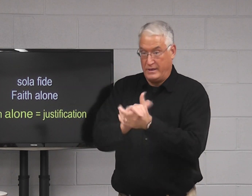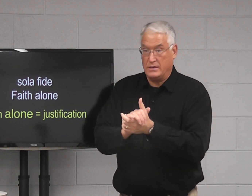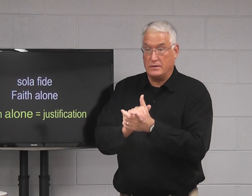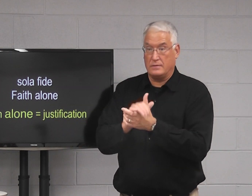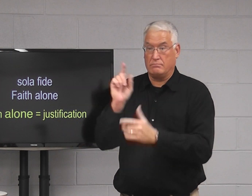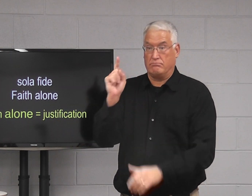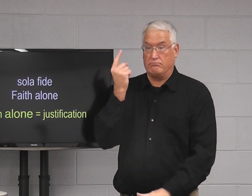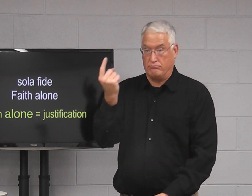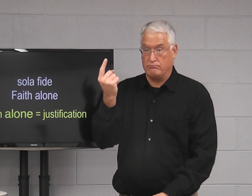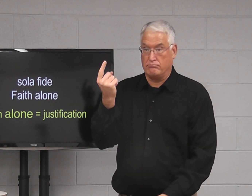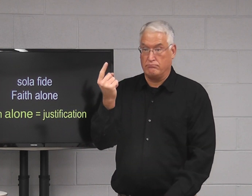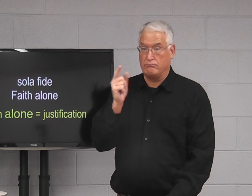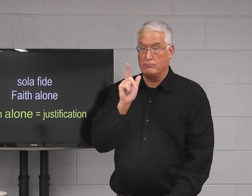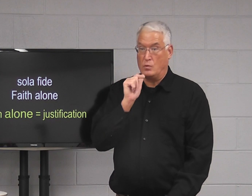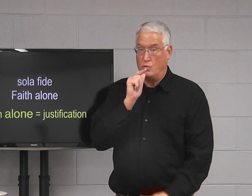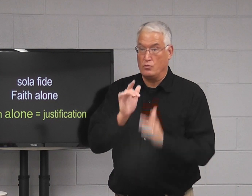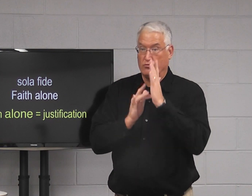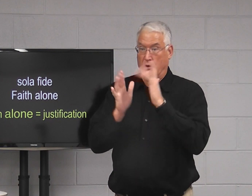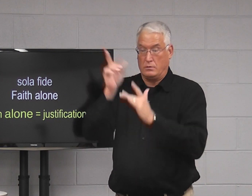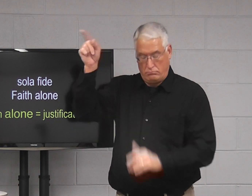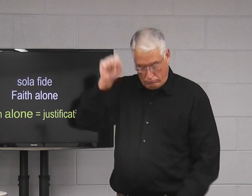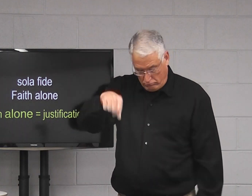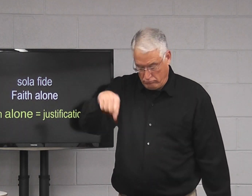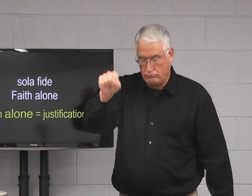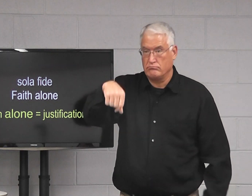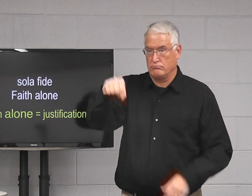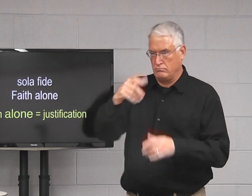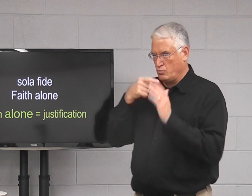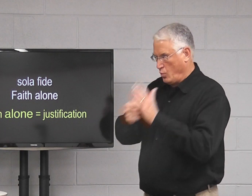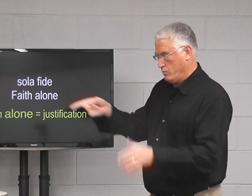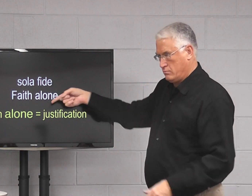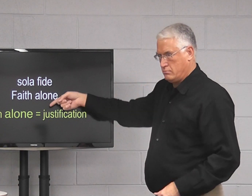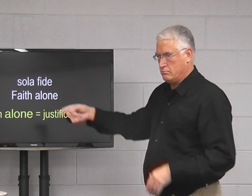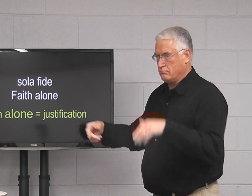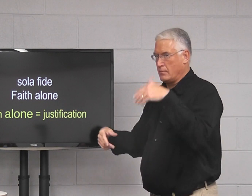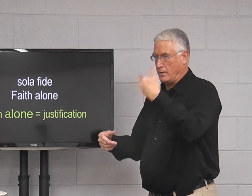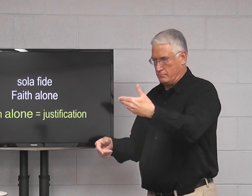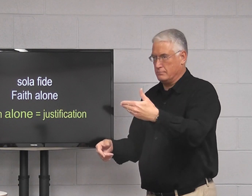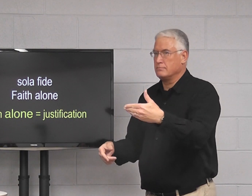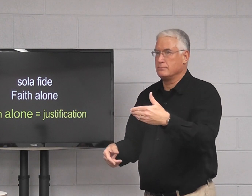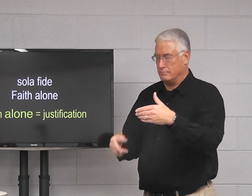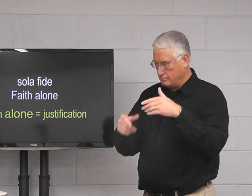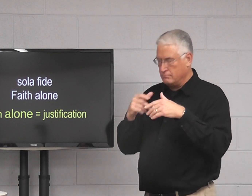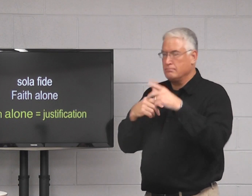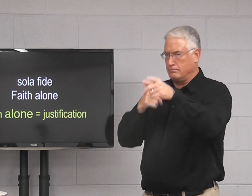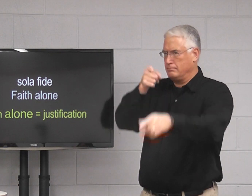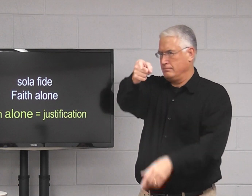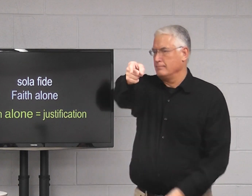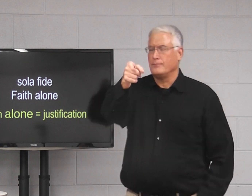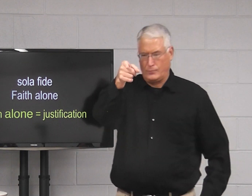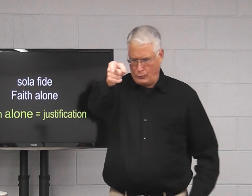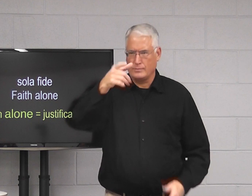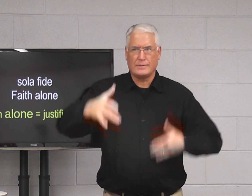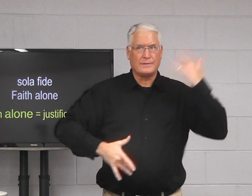Believe or faith alone, you have to believe in Jesus alone. No others, just the one.